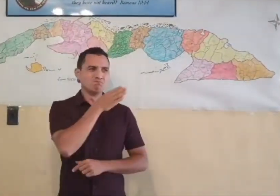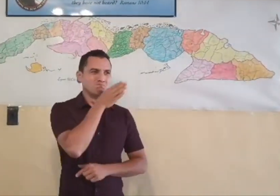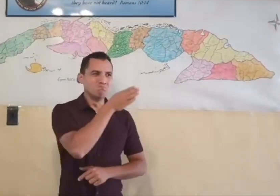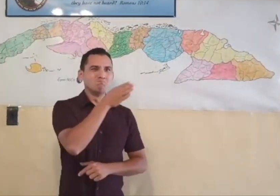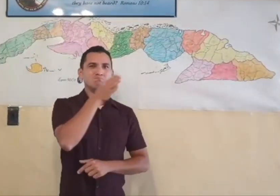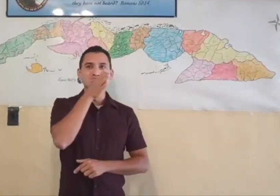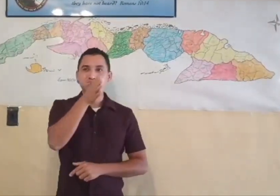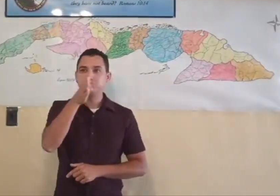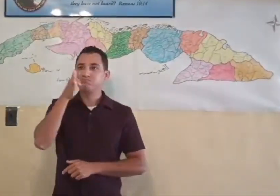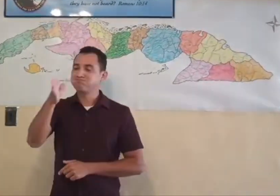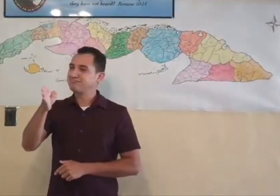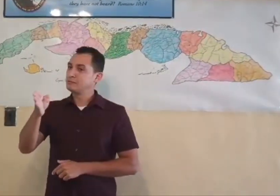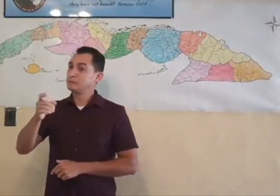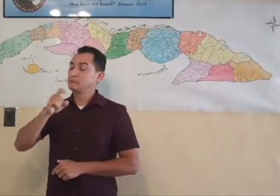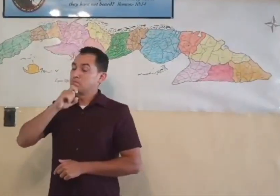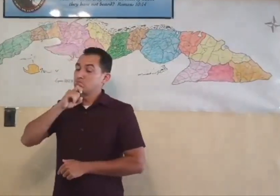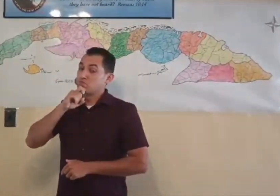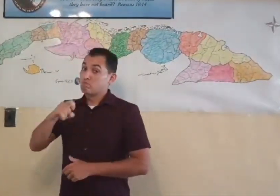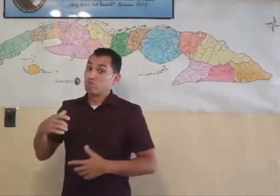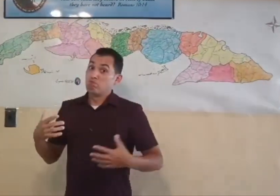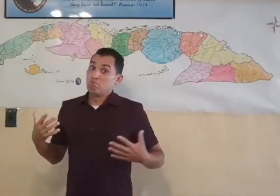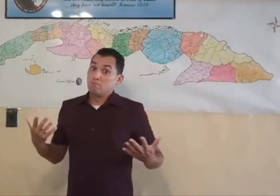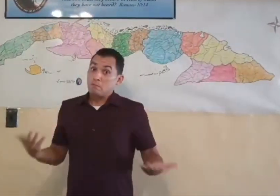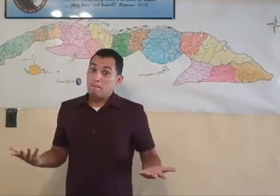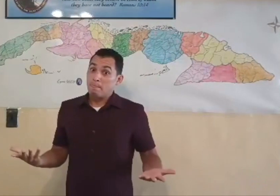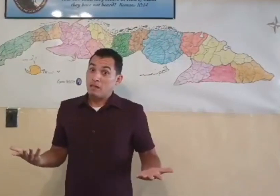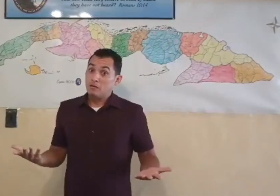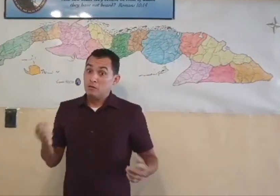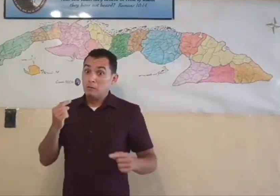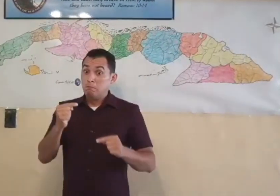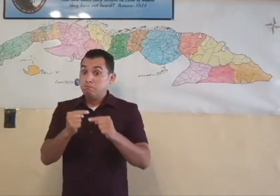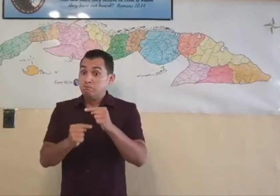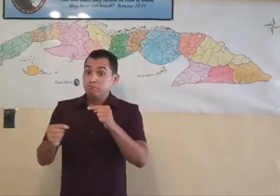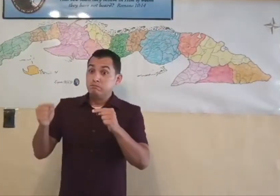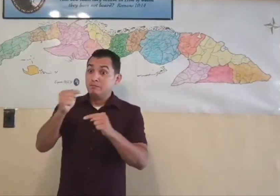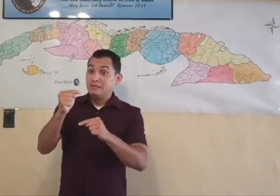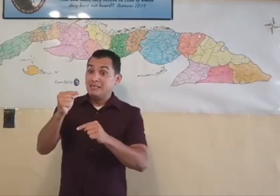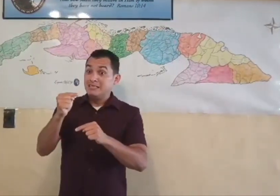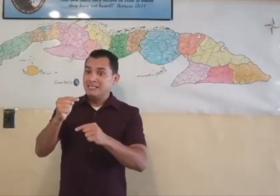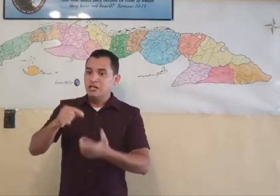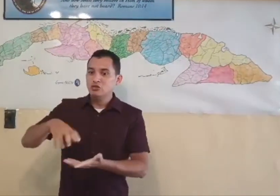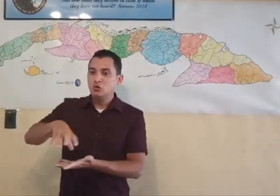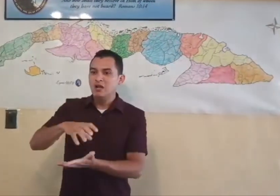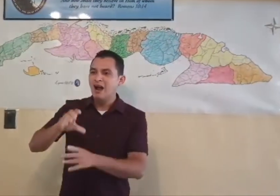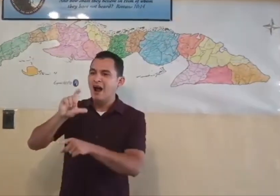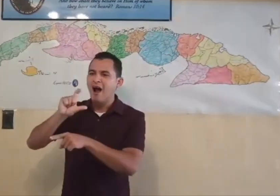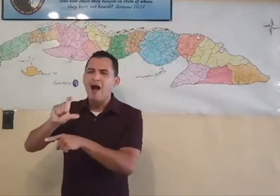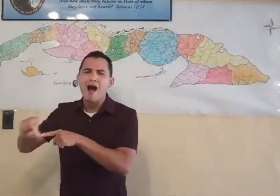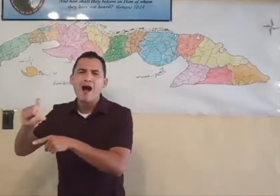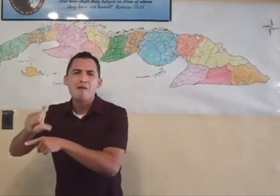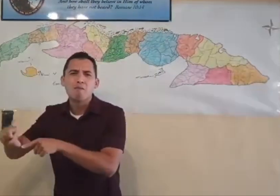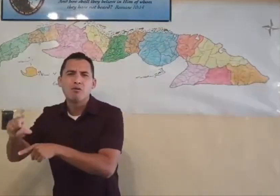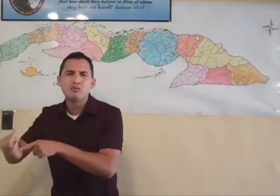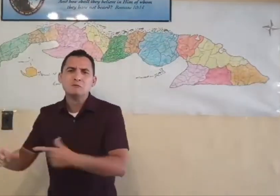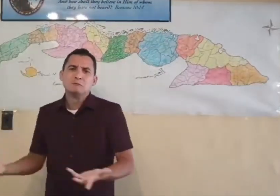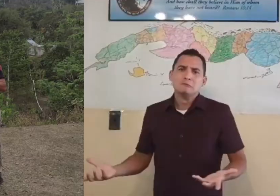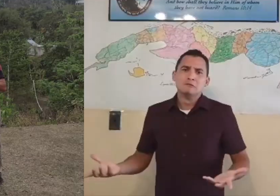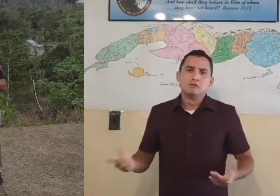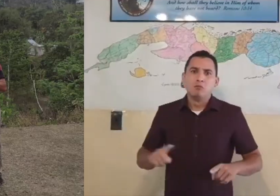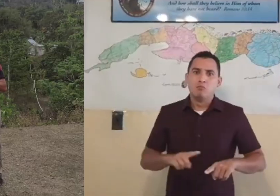difficult to travel to the different areas of our country. This becomes especially challenging in rural areas, making